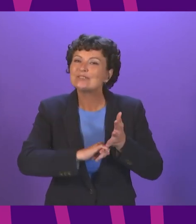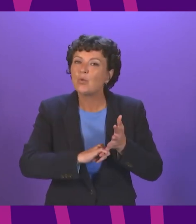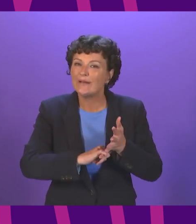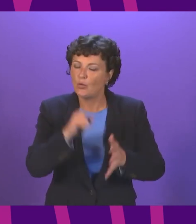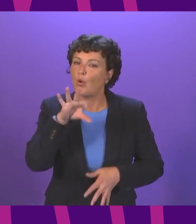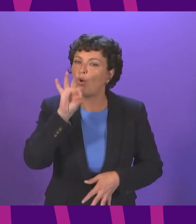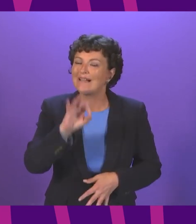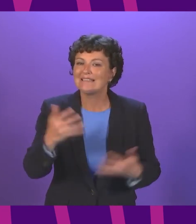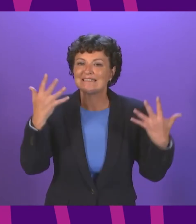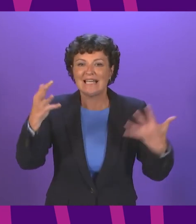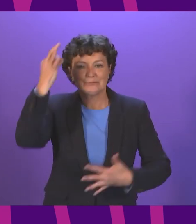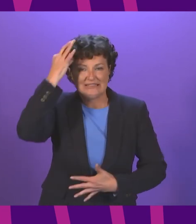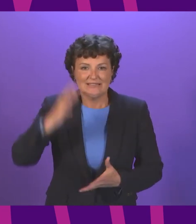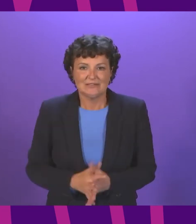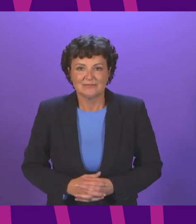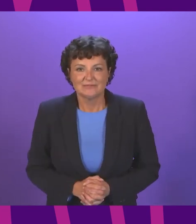around ten minutes please